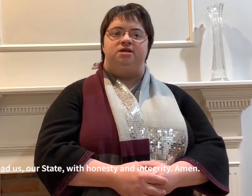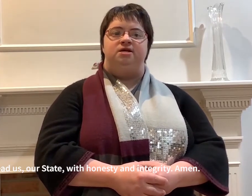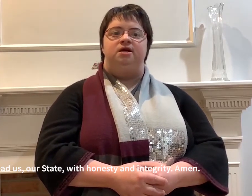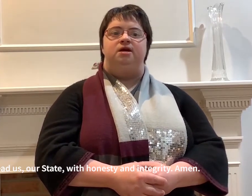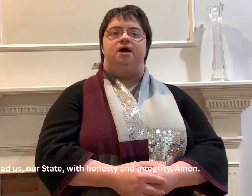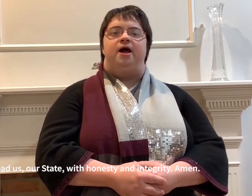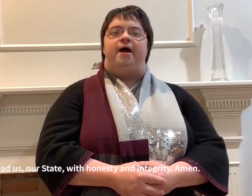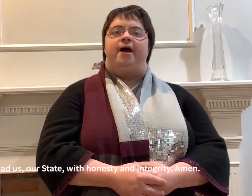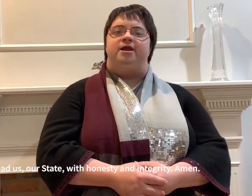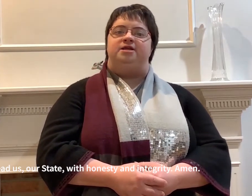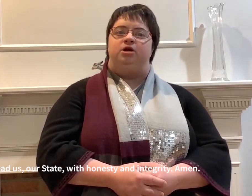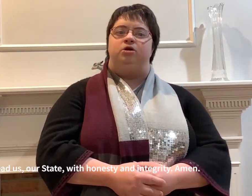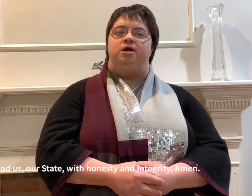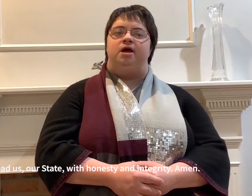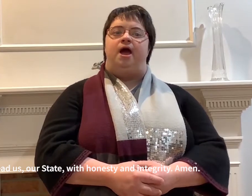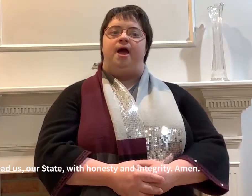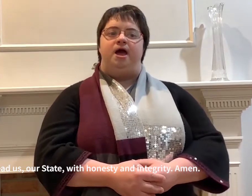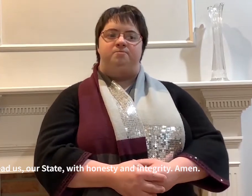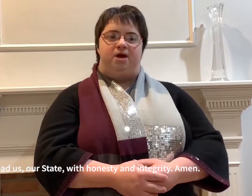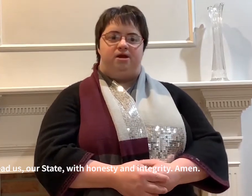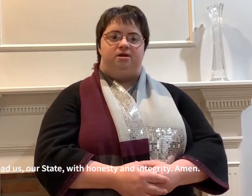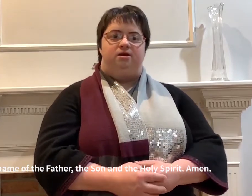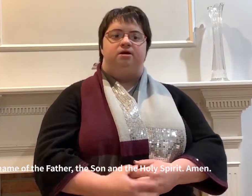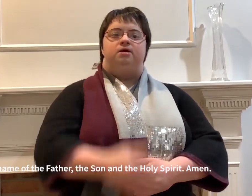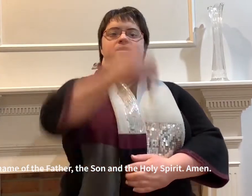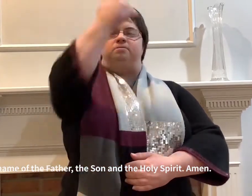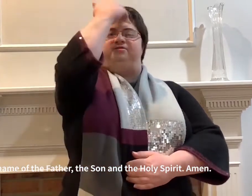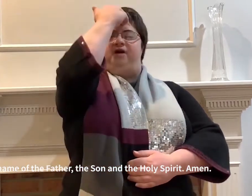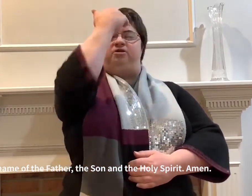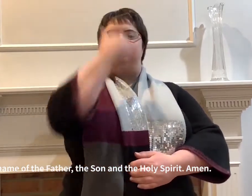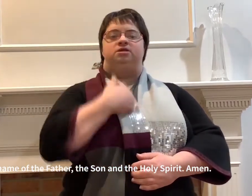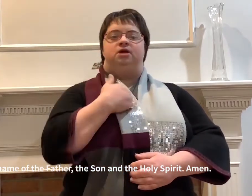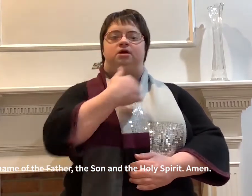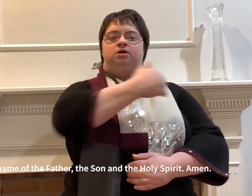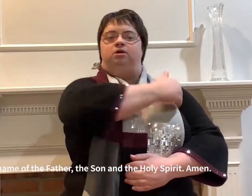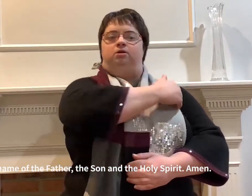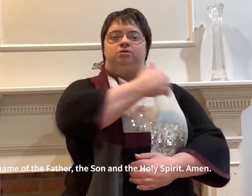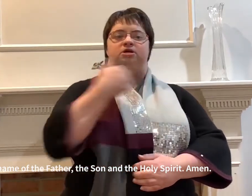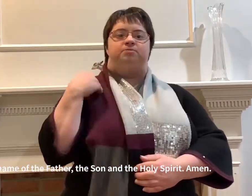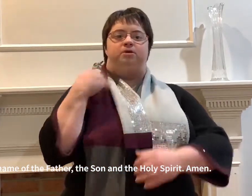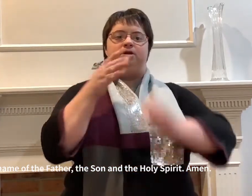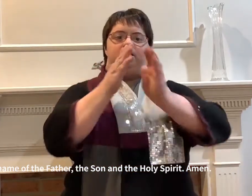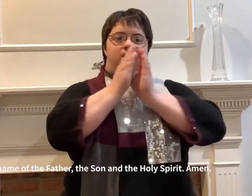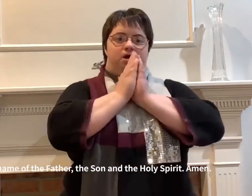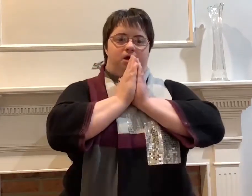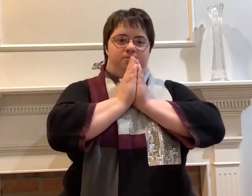and integrity, Amen. In the of Father, Son, Holy Spirit, Amen.